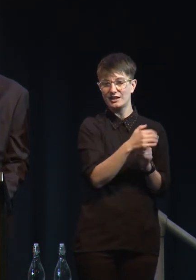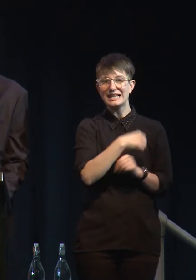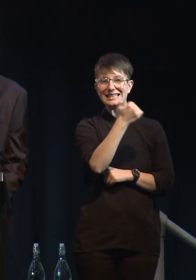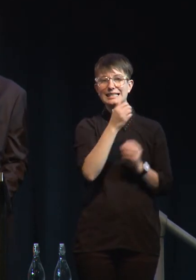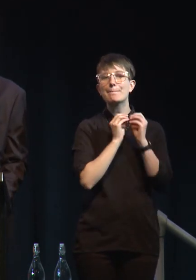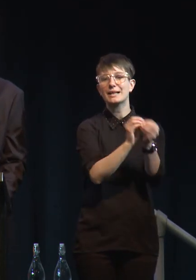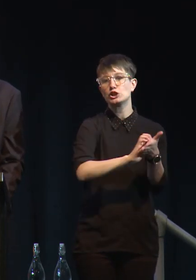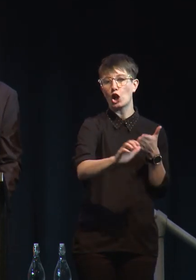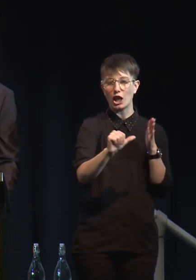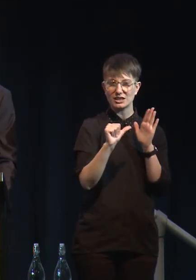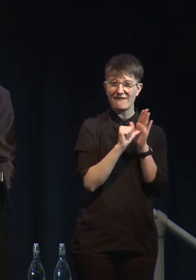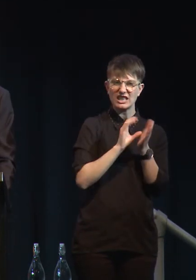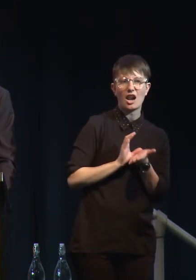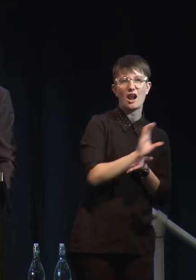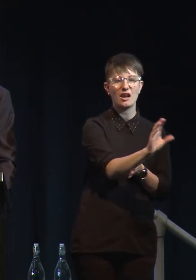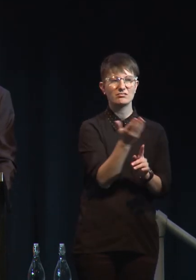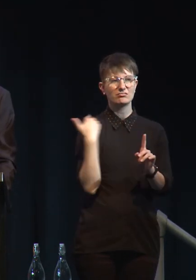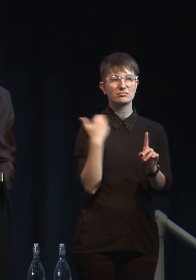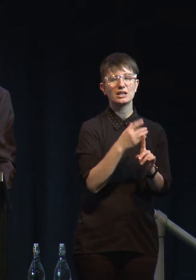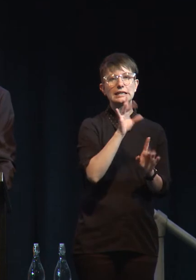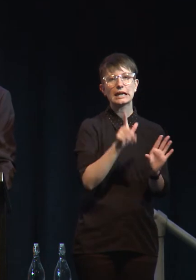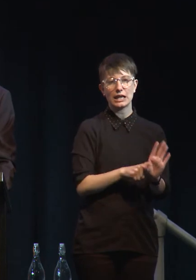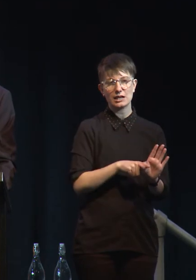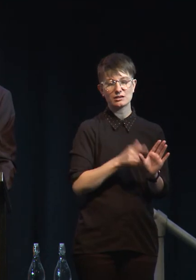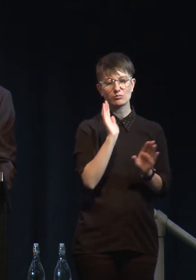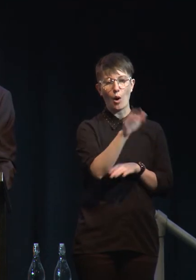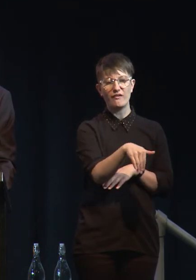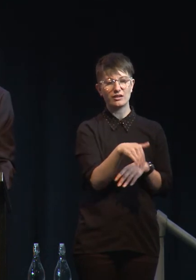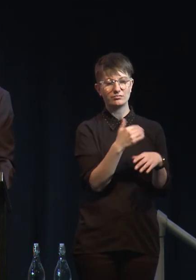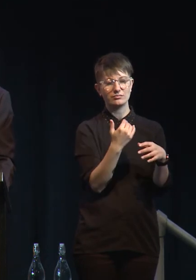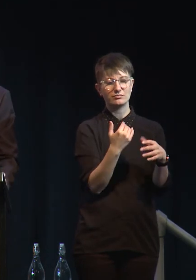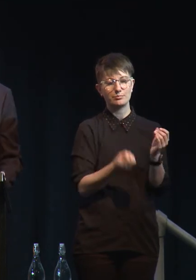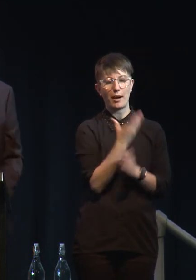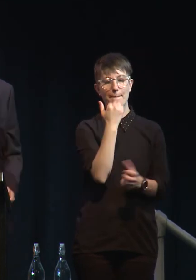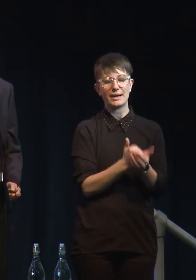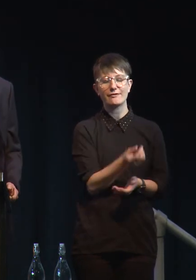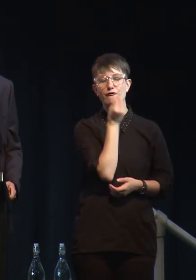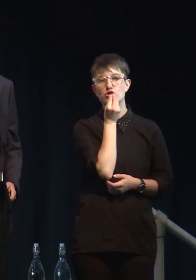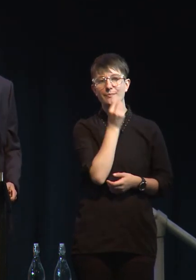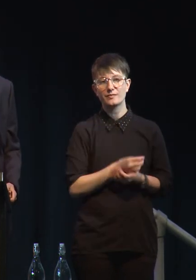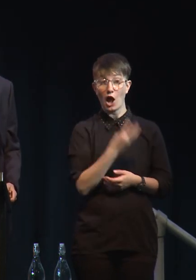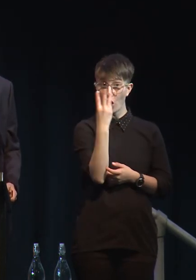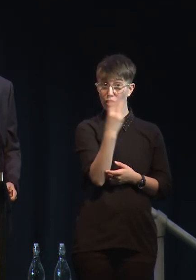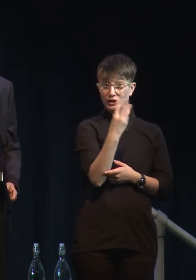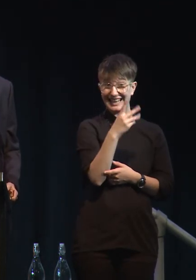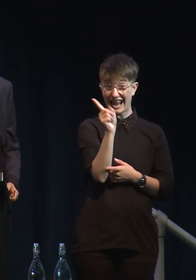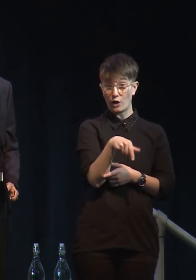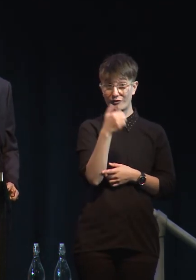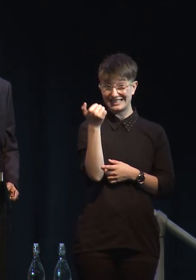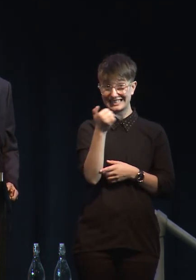in plant-based foods, and 13 of those 16 were just in